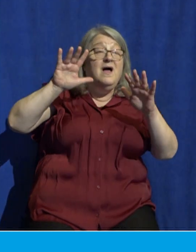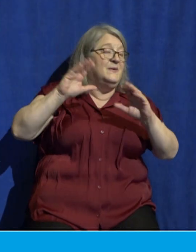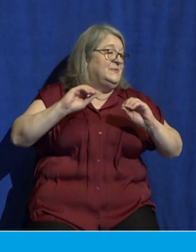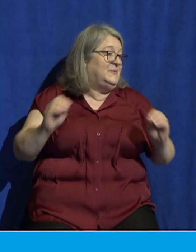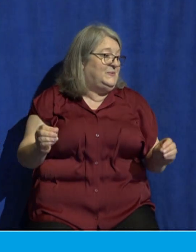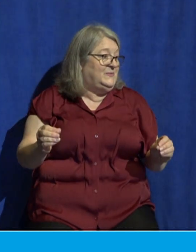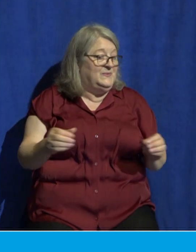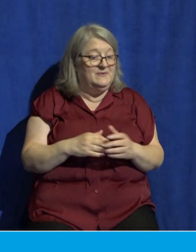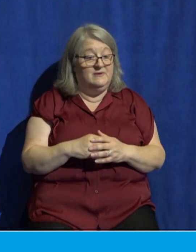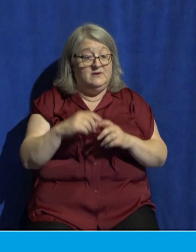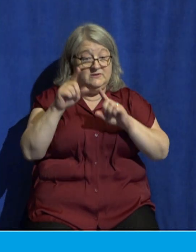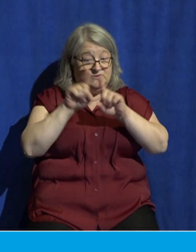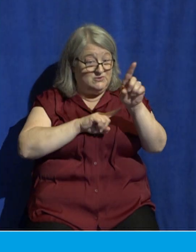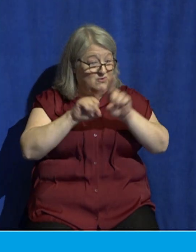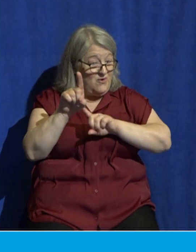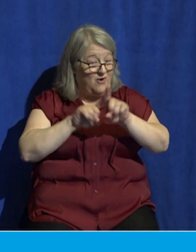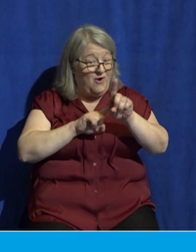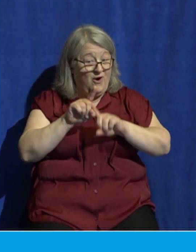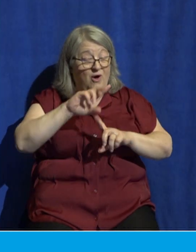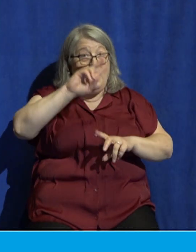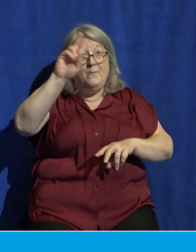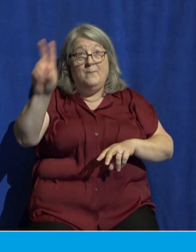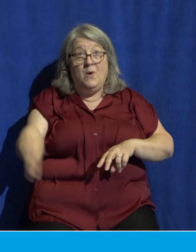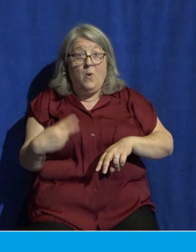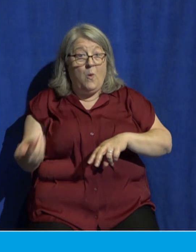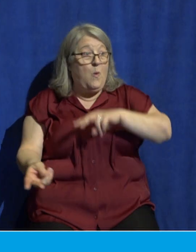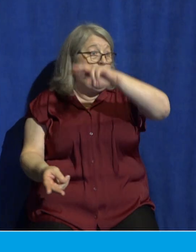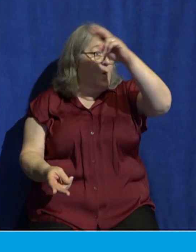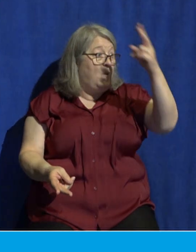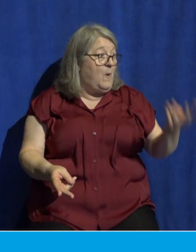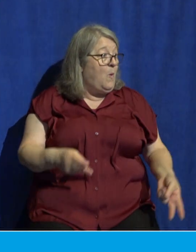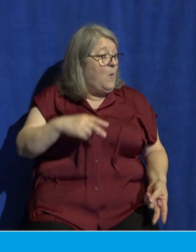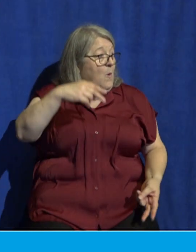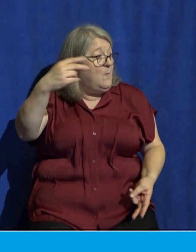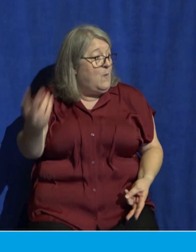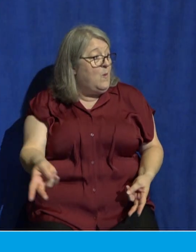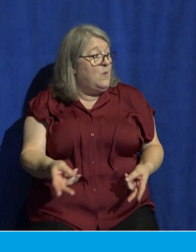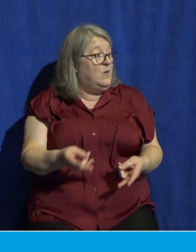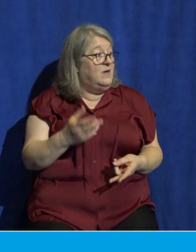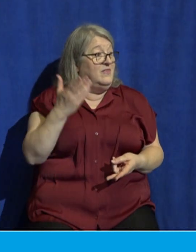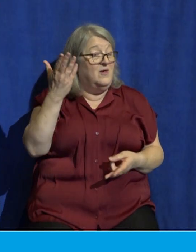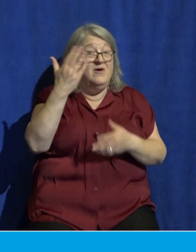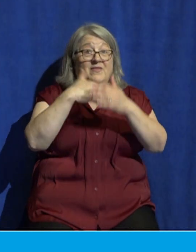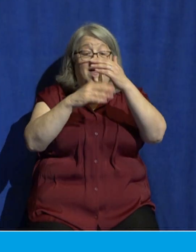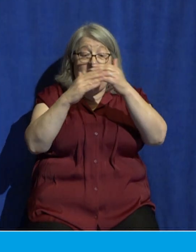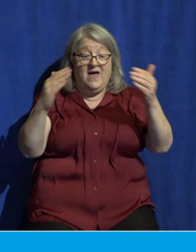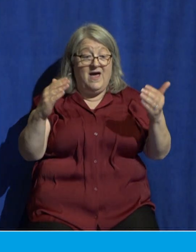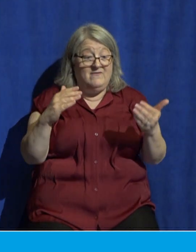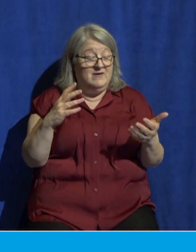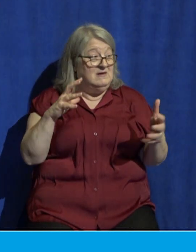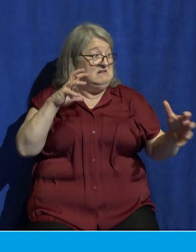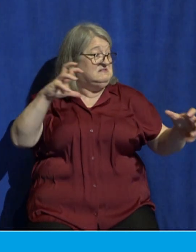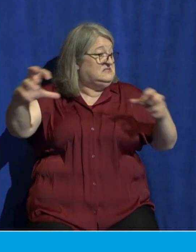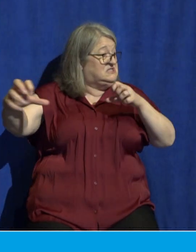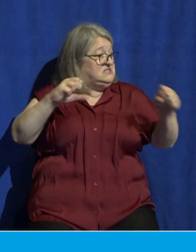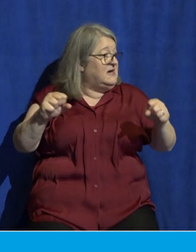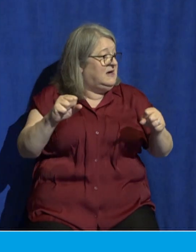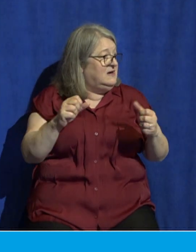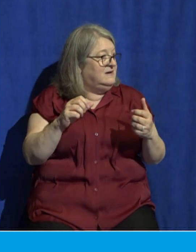stars will be falling from heaven and the powers in the heavens will be shaken. This is apocalyptic language.